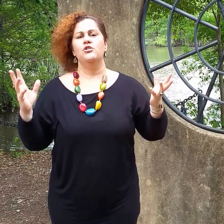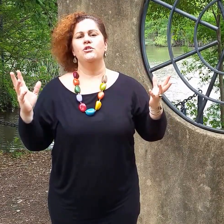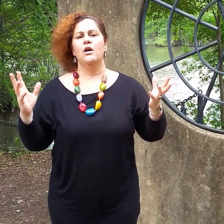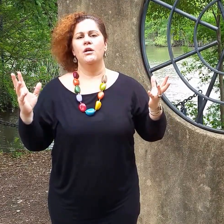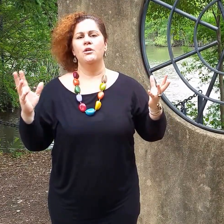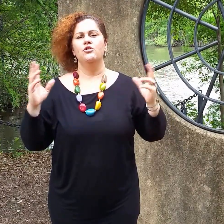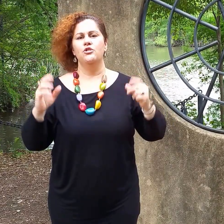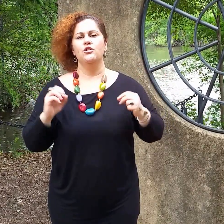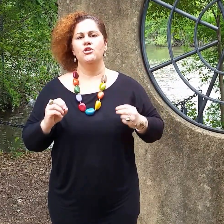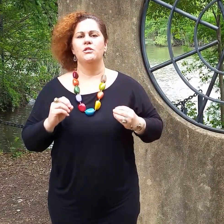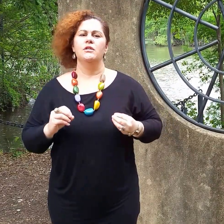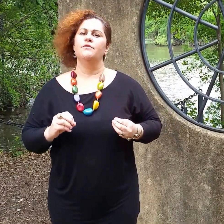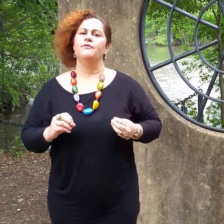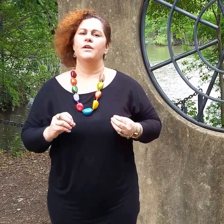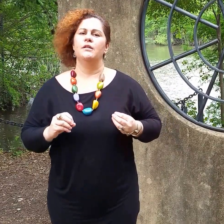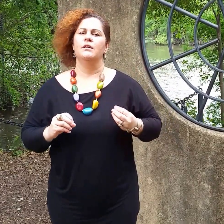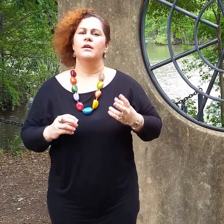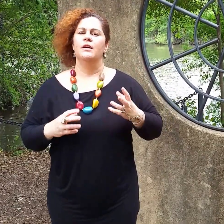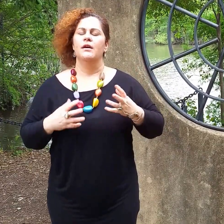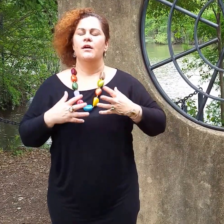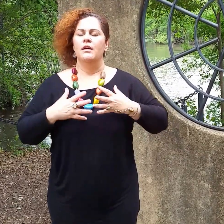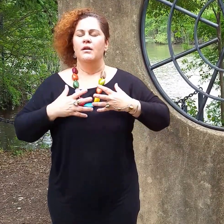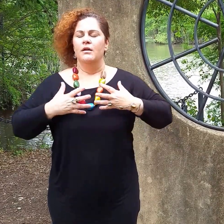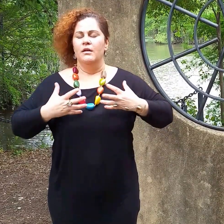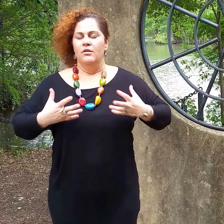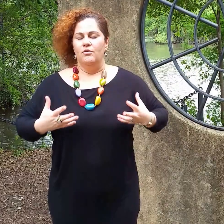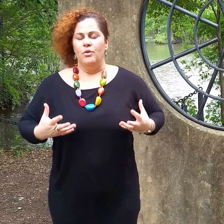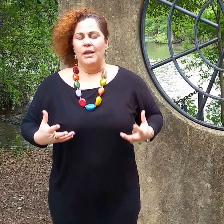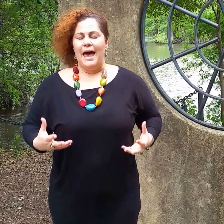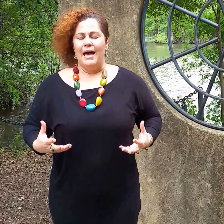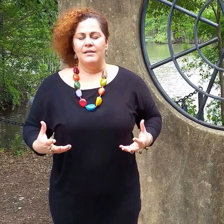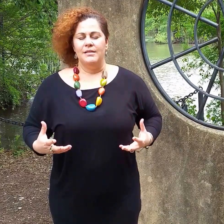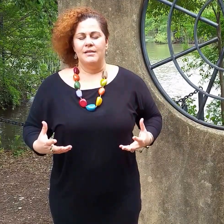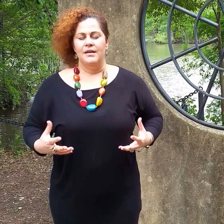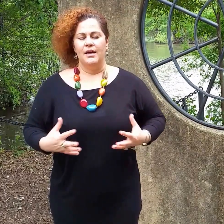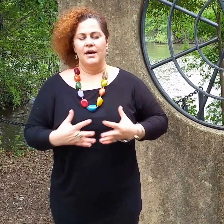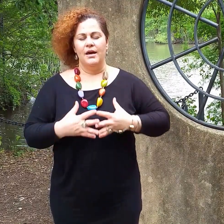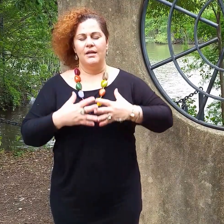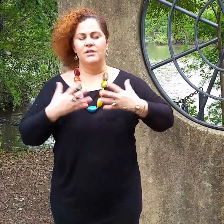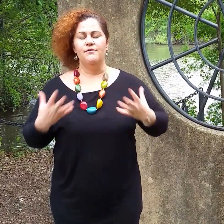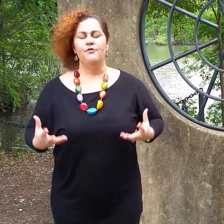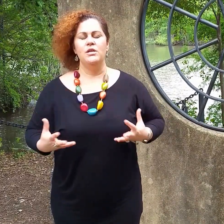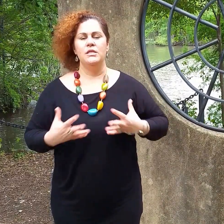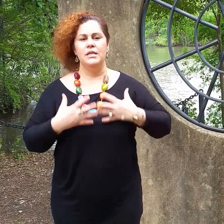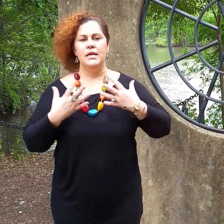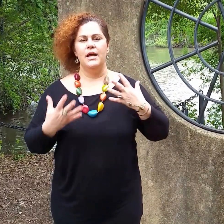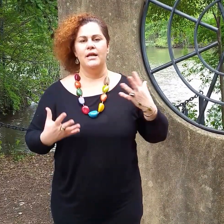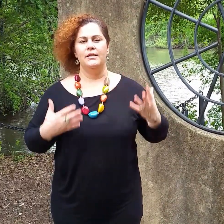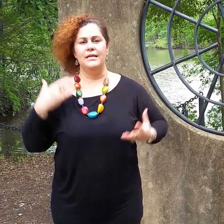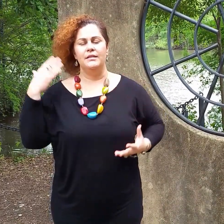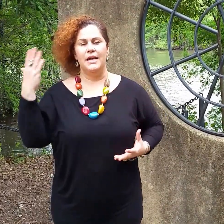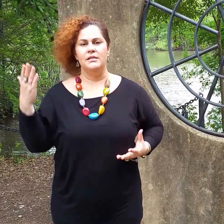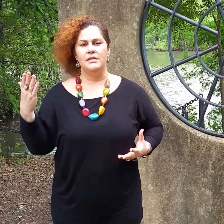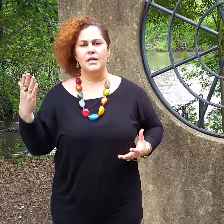you're done, you're just gonna feel relaxed, a difference in the intensity